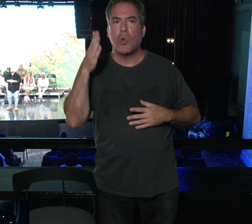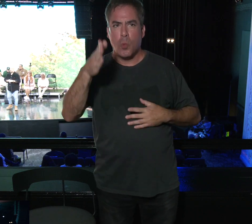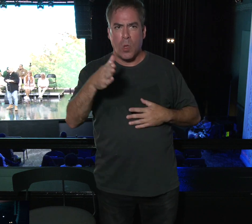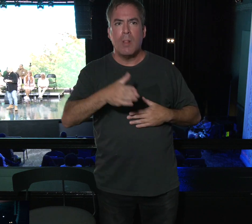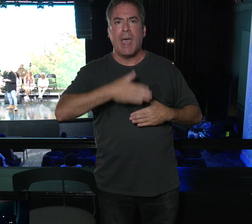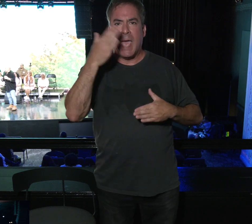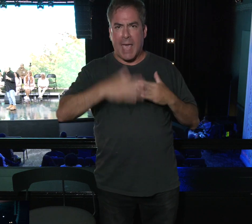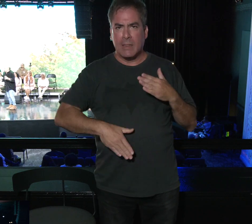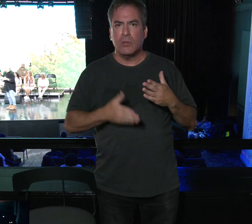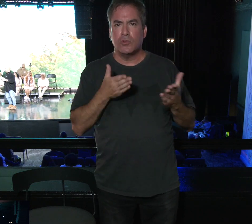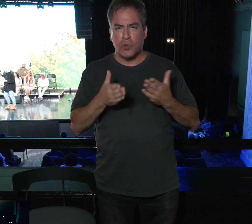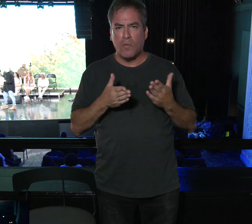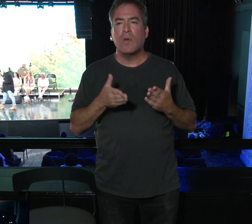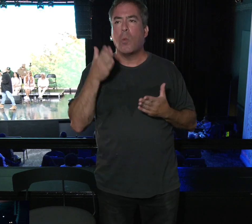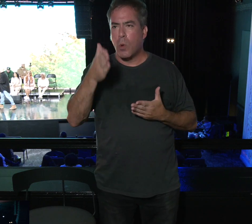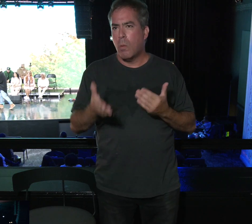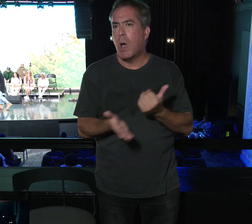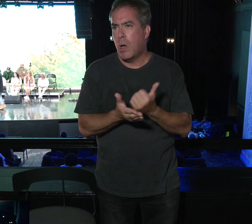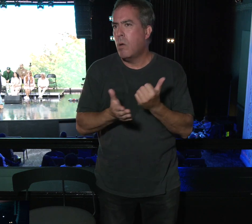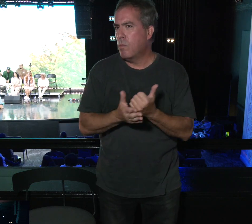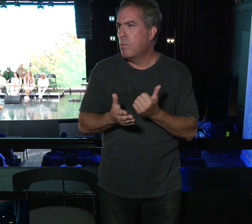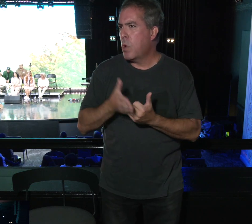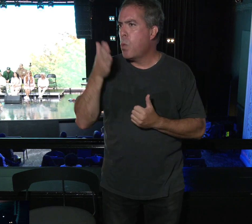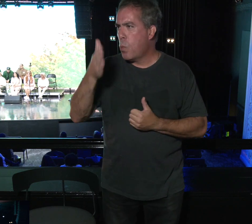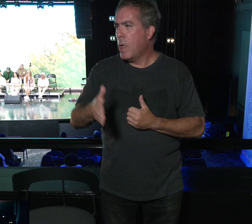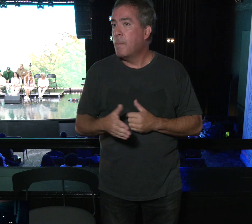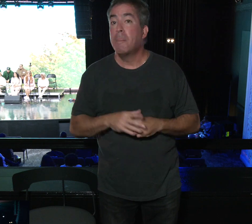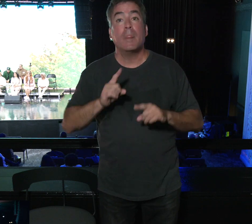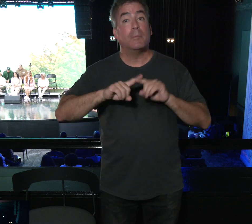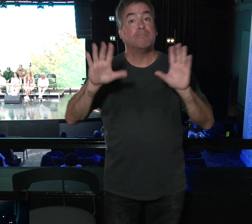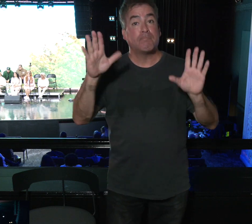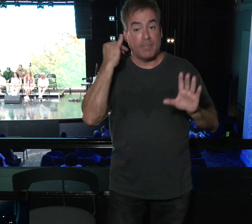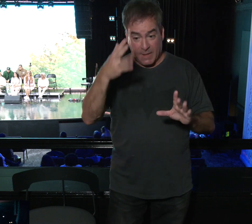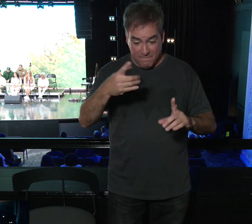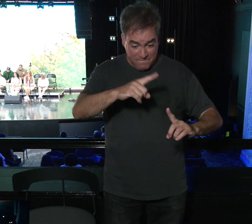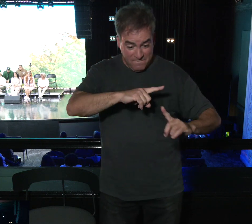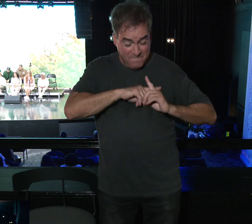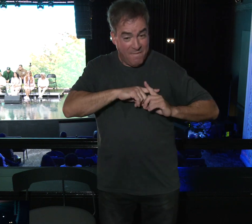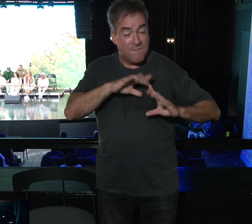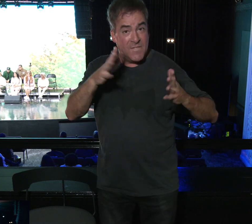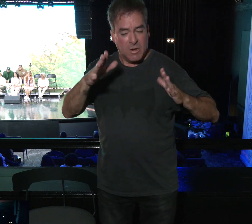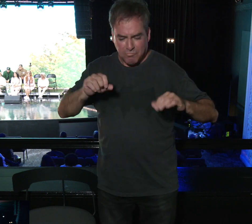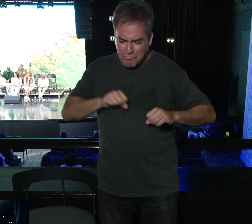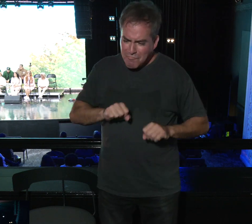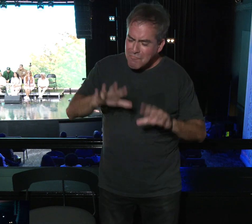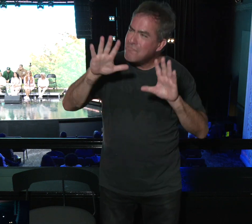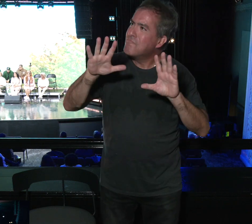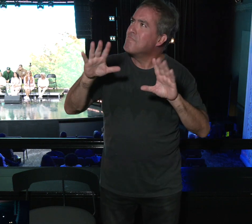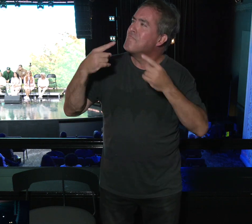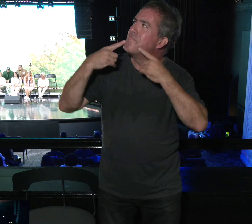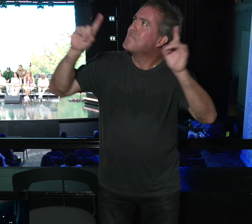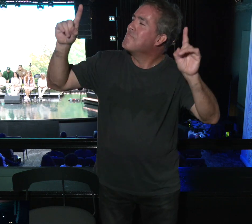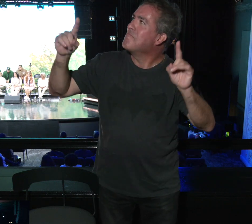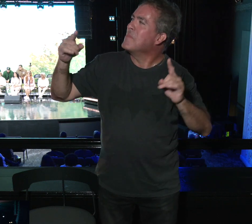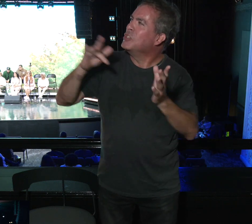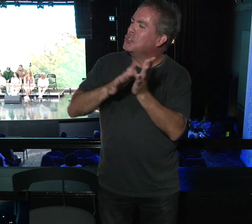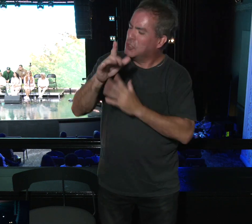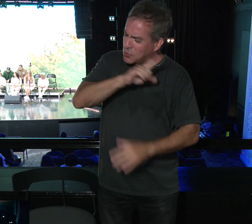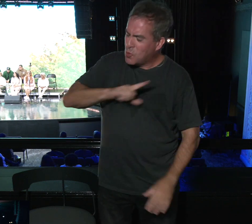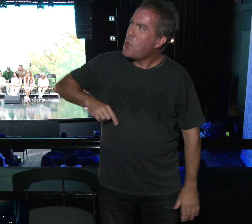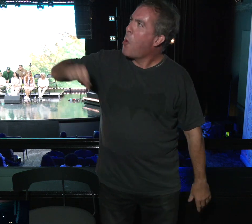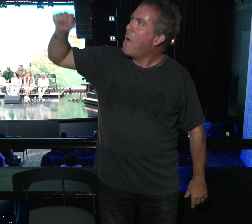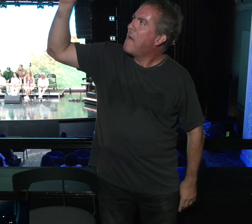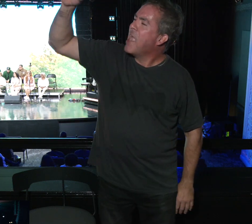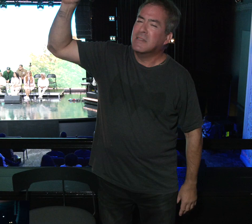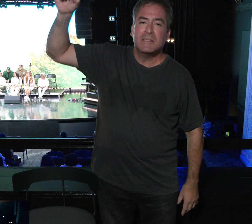service. And I would love to help you through that. But if you're saved, if you've confessed with your mouth and believe in your heart that Jesus is Lord,